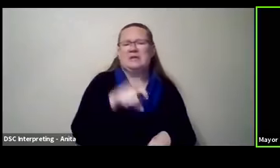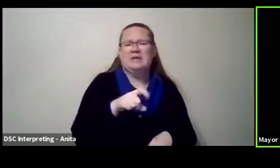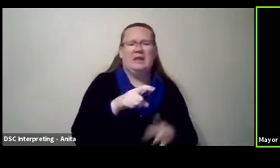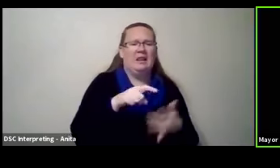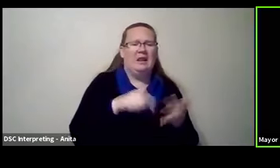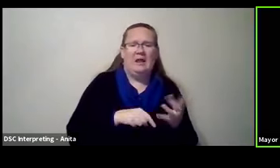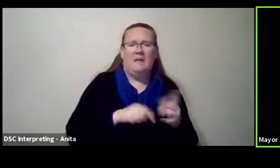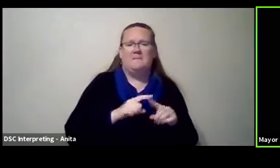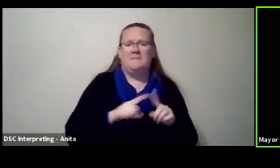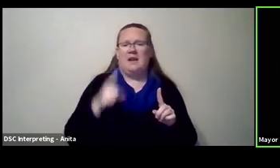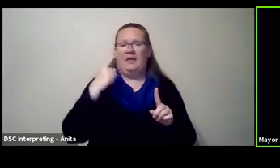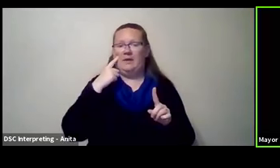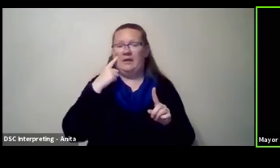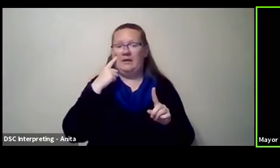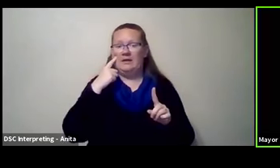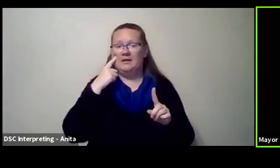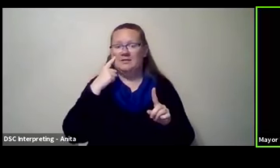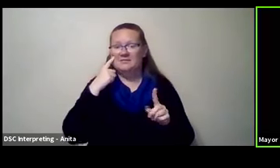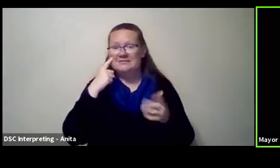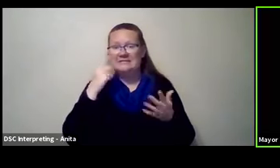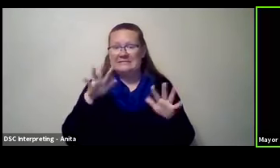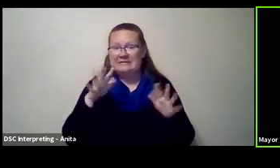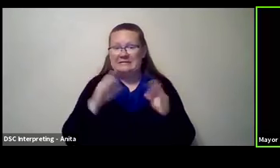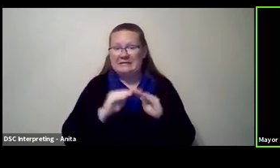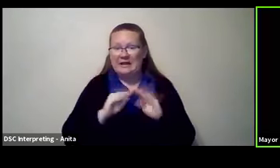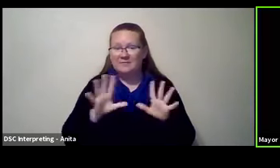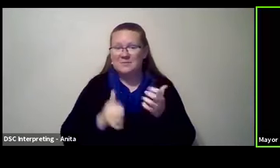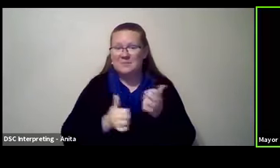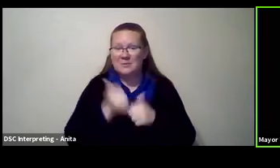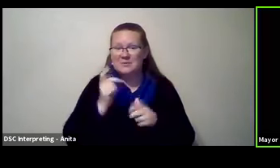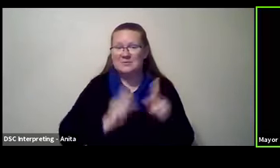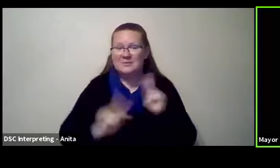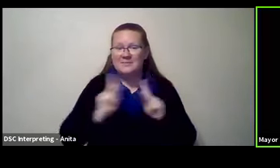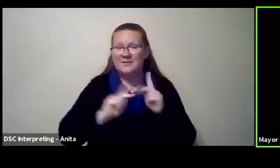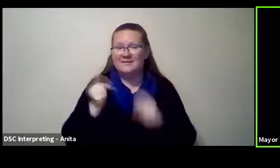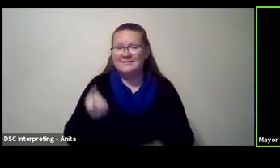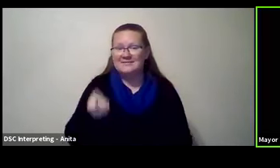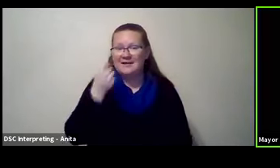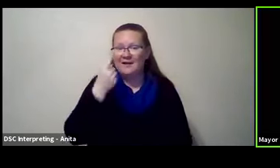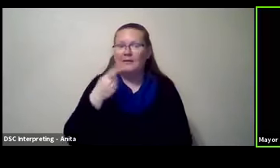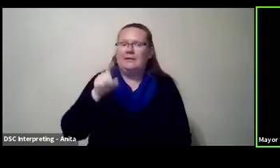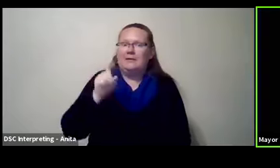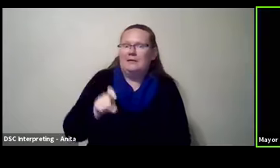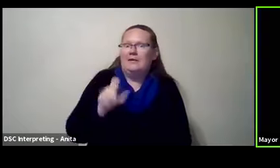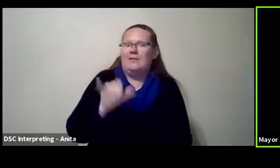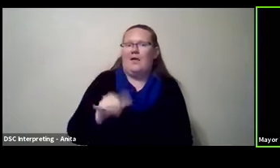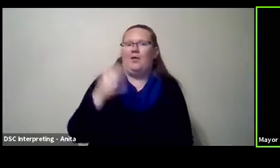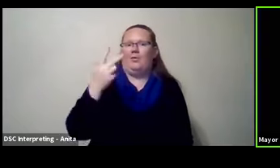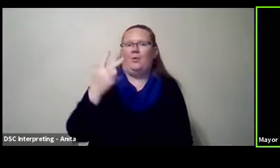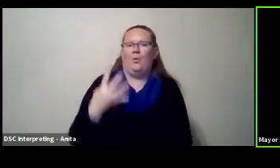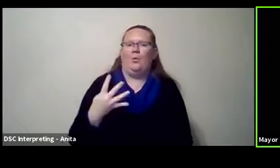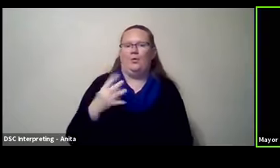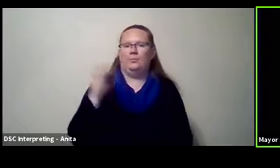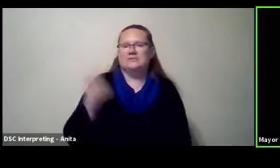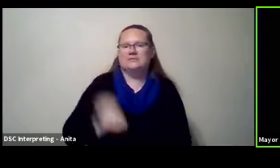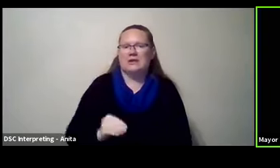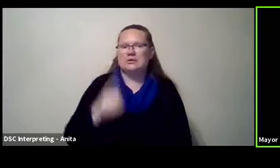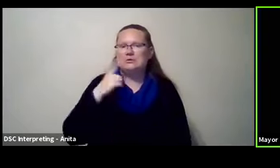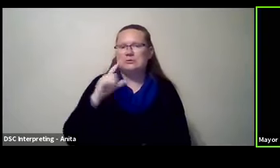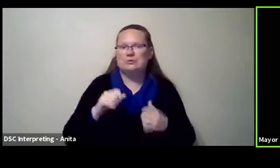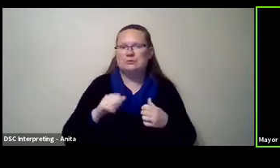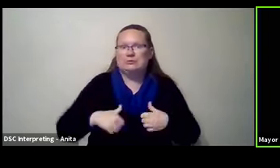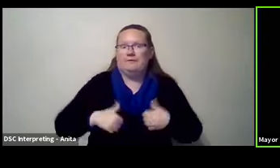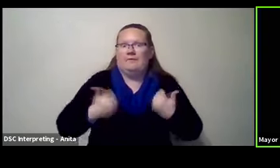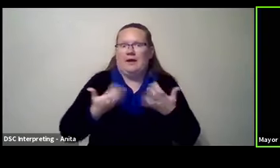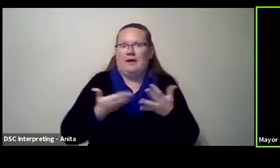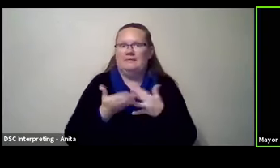don't think I'm going out on a limb when I say that I think most people understand that we need three quarter percent, uh, to survive as a city. I, I don't know